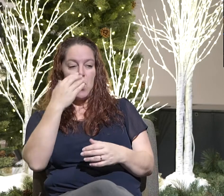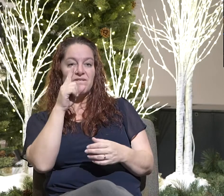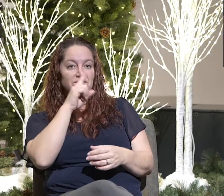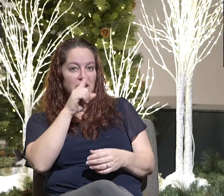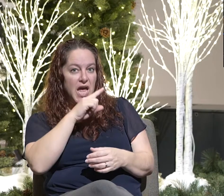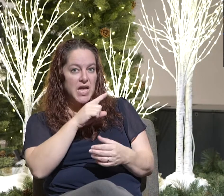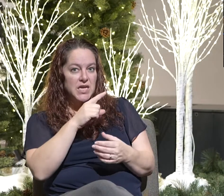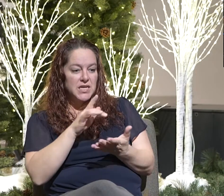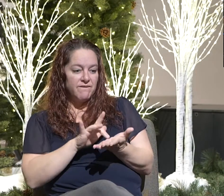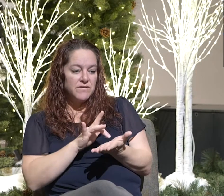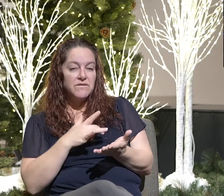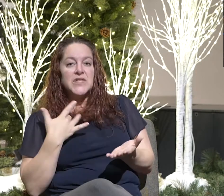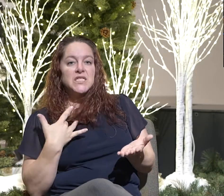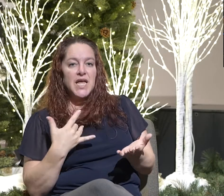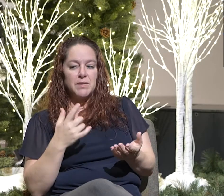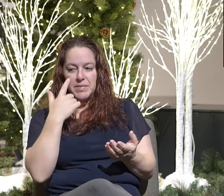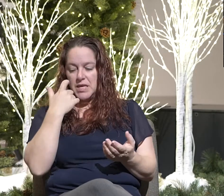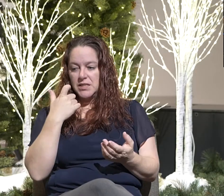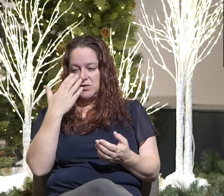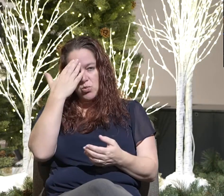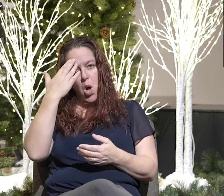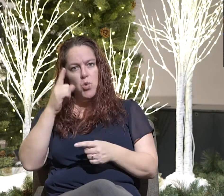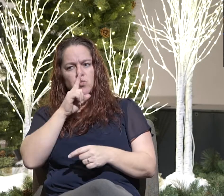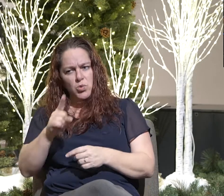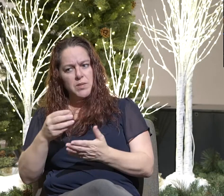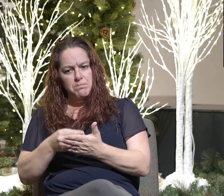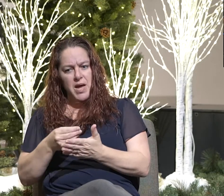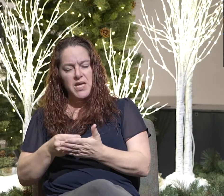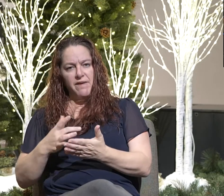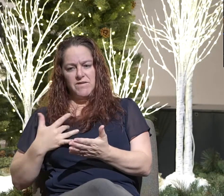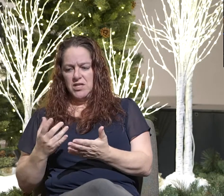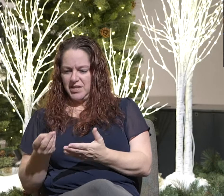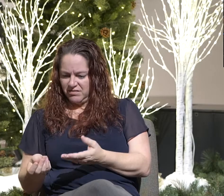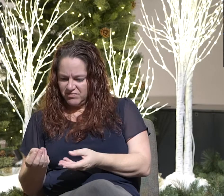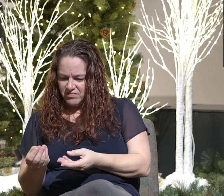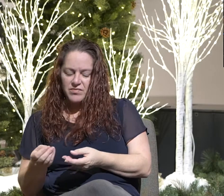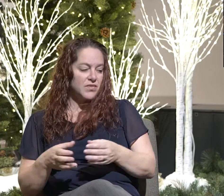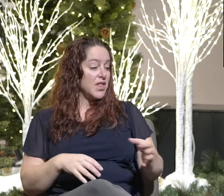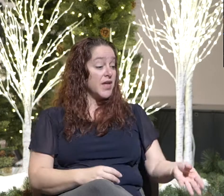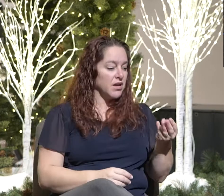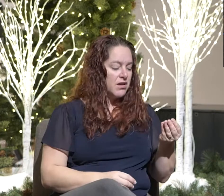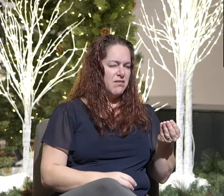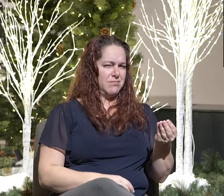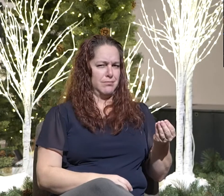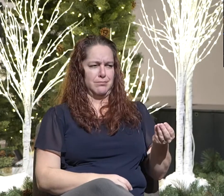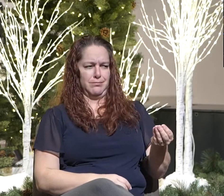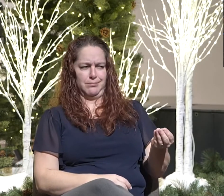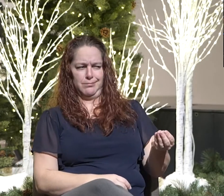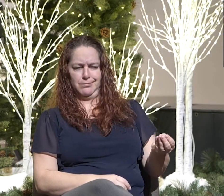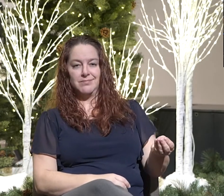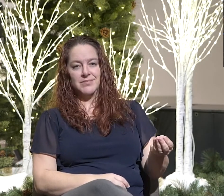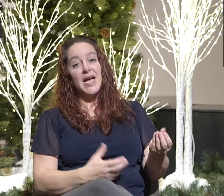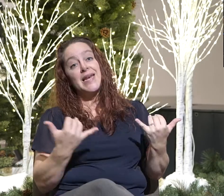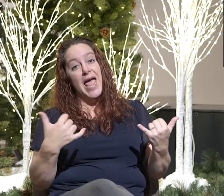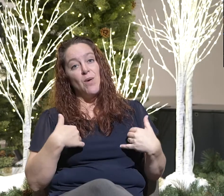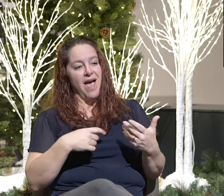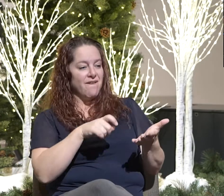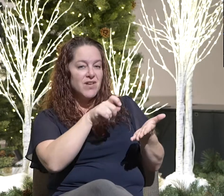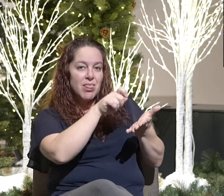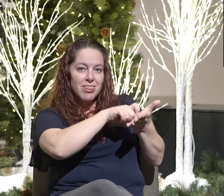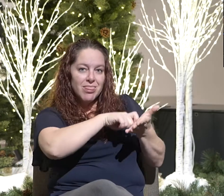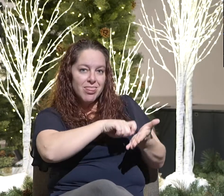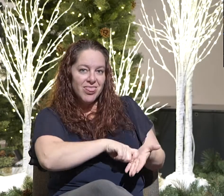know what the real thing feels like. And so you grab it and you're like, yeah, I don't, I don't know, man. This doesn't feel right. And unfortunately they have that marker. Well,